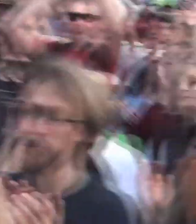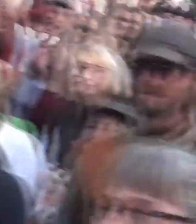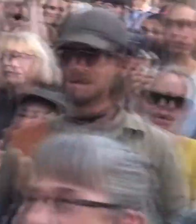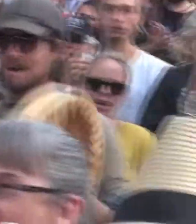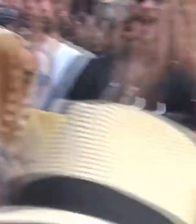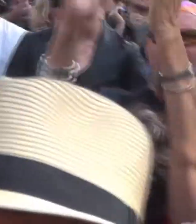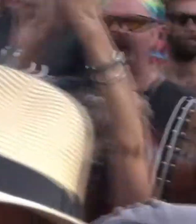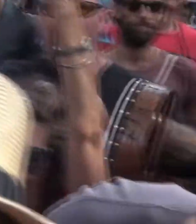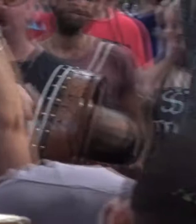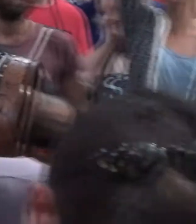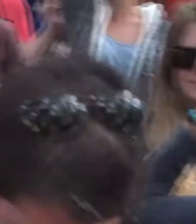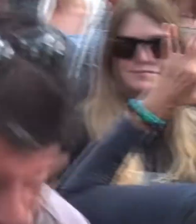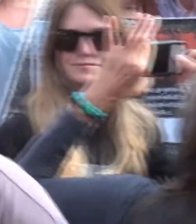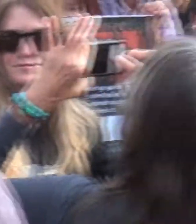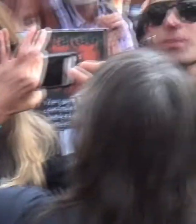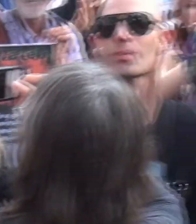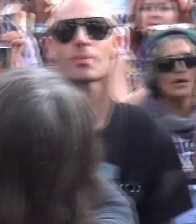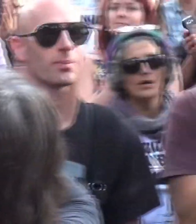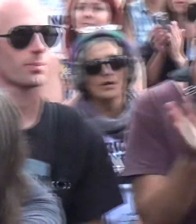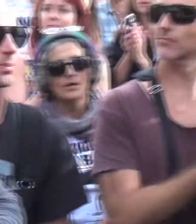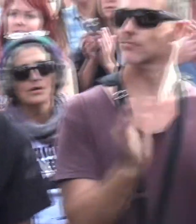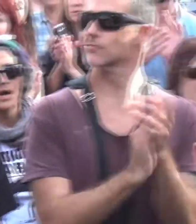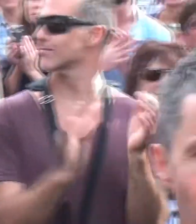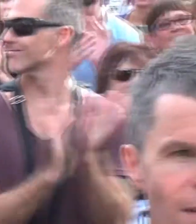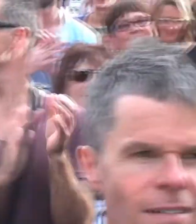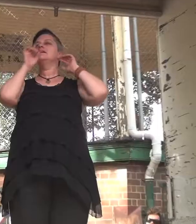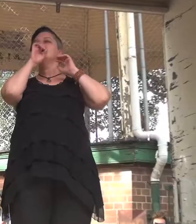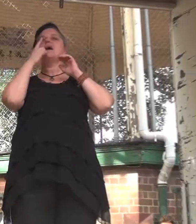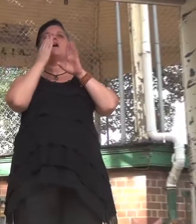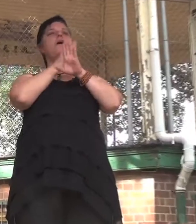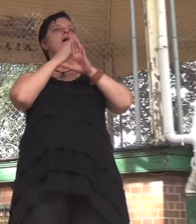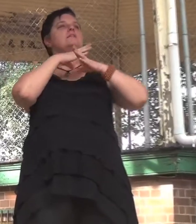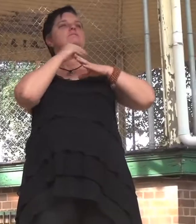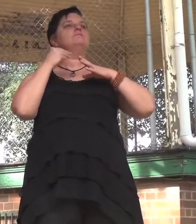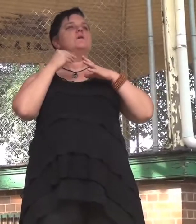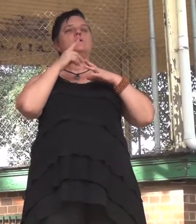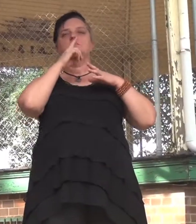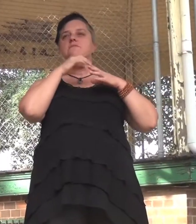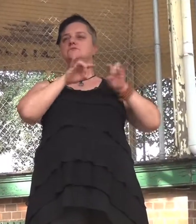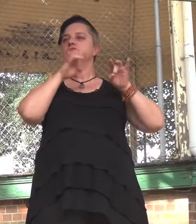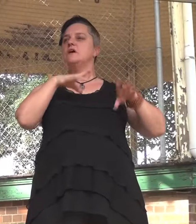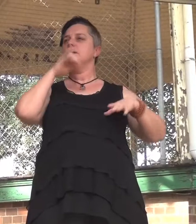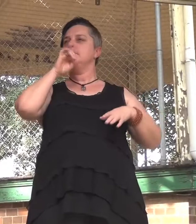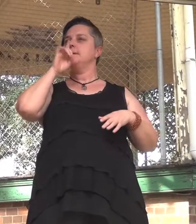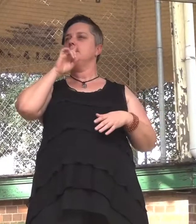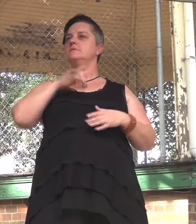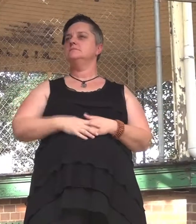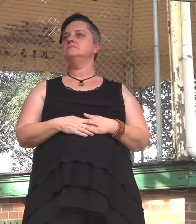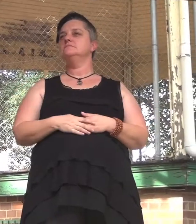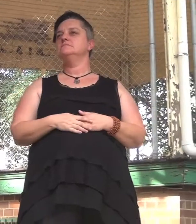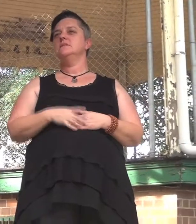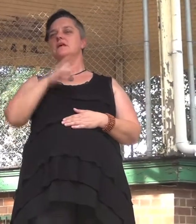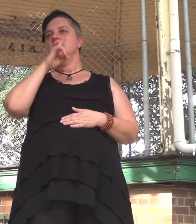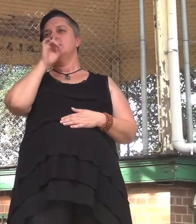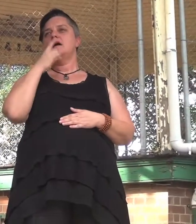And they can't hide from the people of Australia, not anymore. They can't hide behind old newspapers.